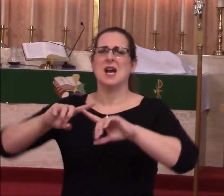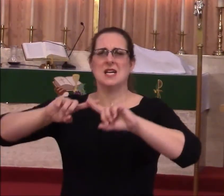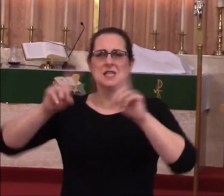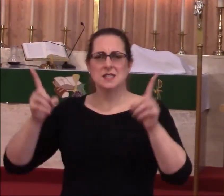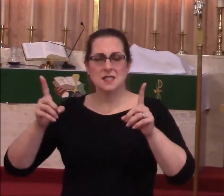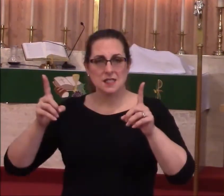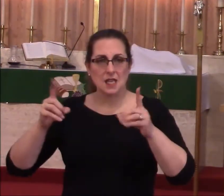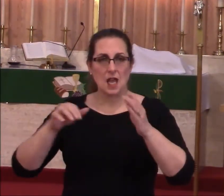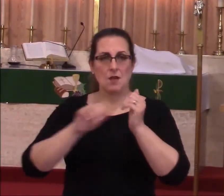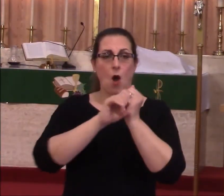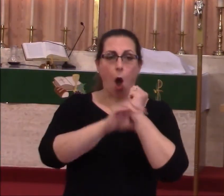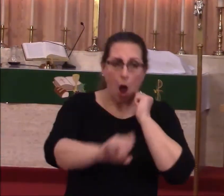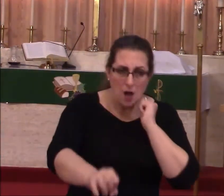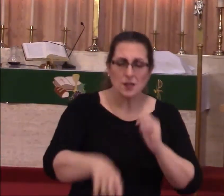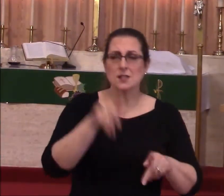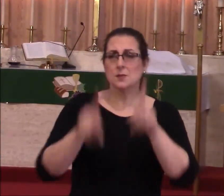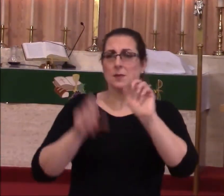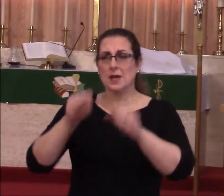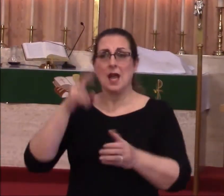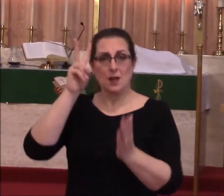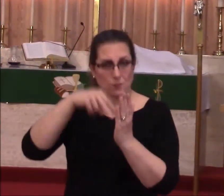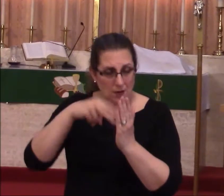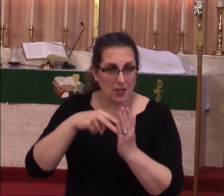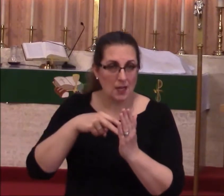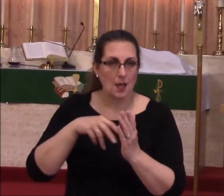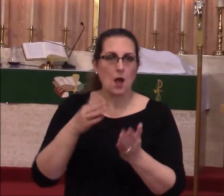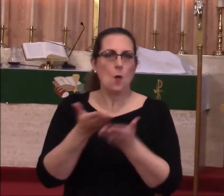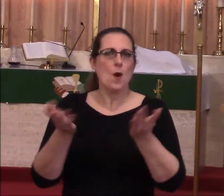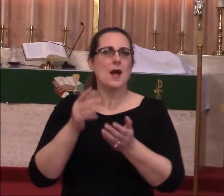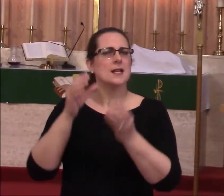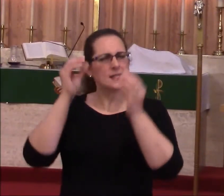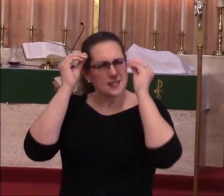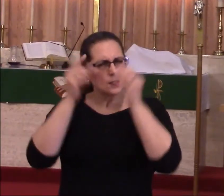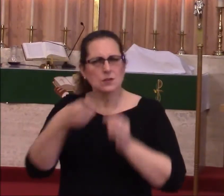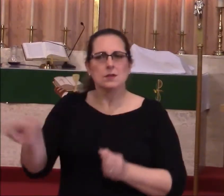articles people can read as well. And guess what they all teach you?